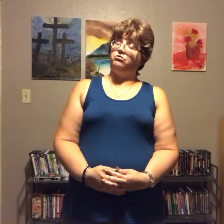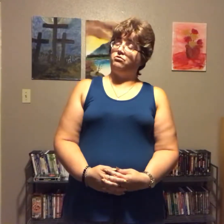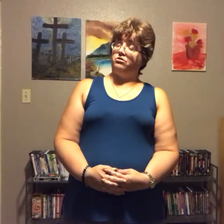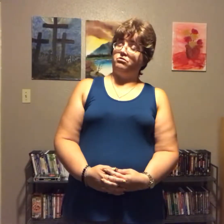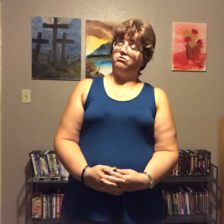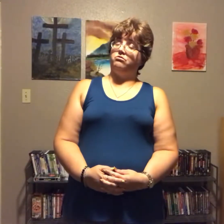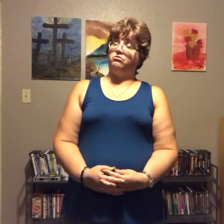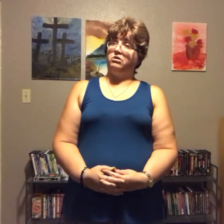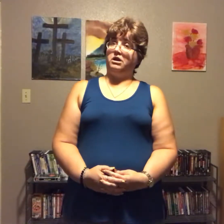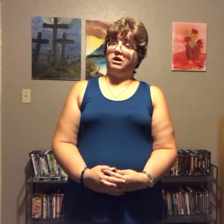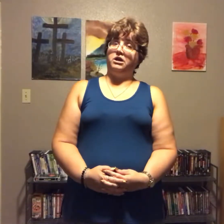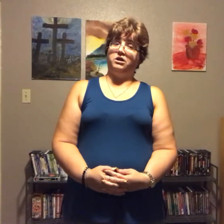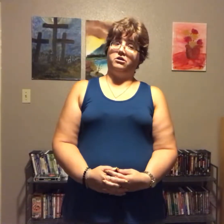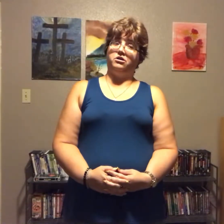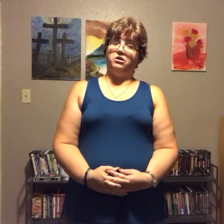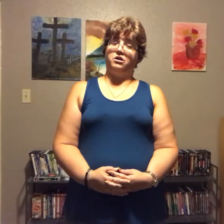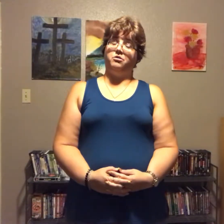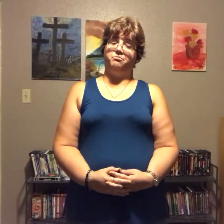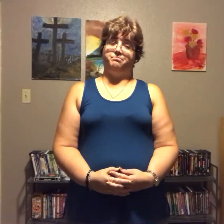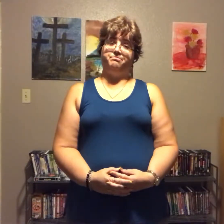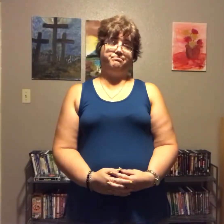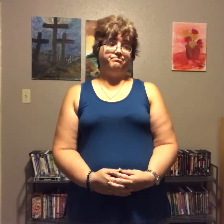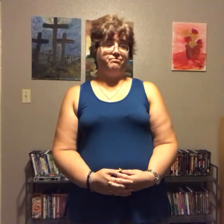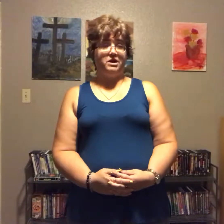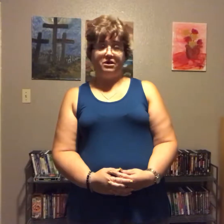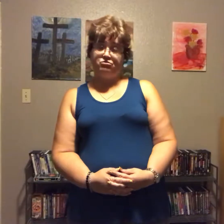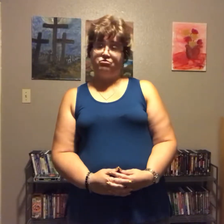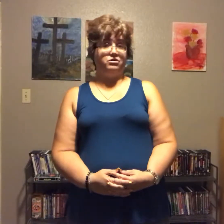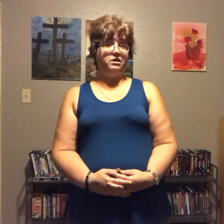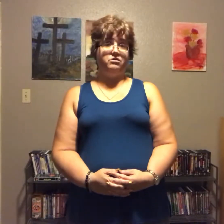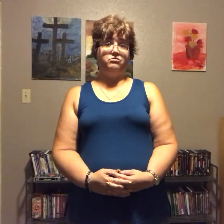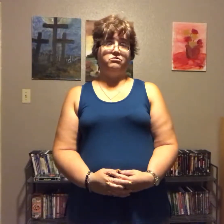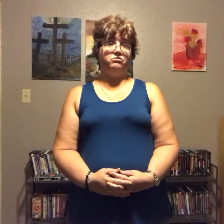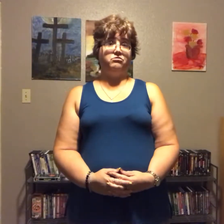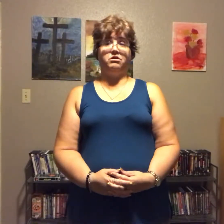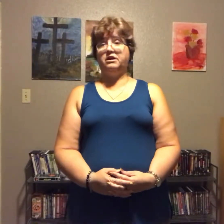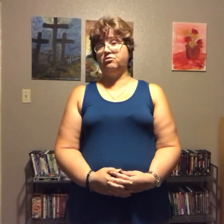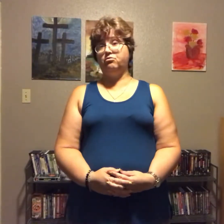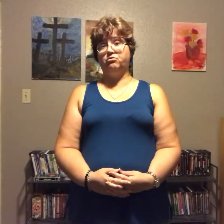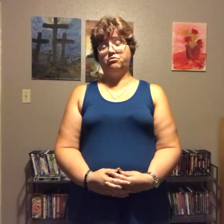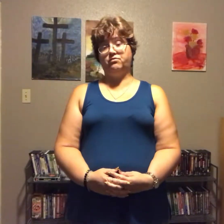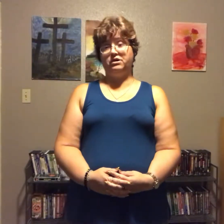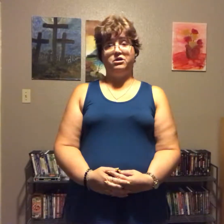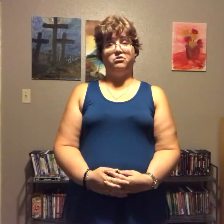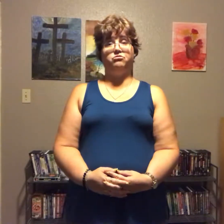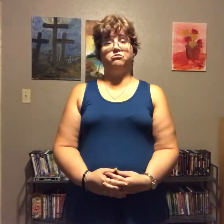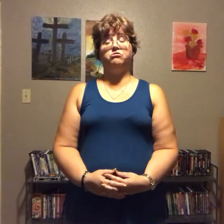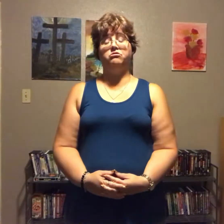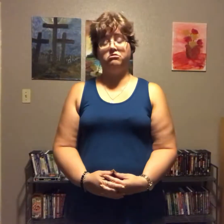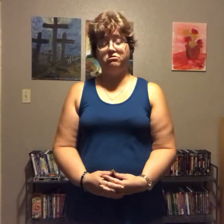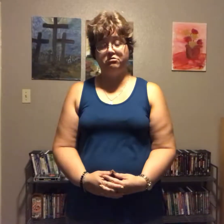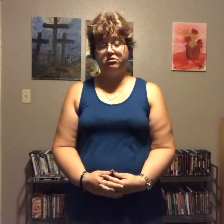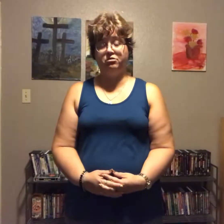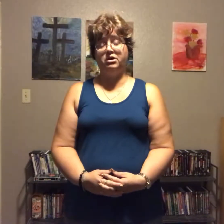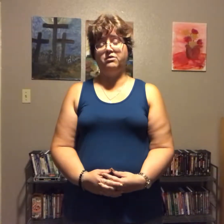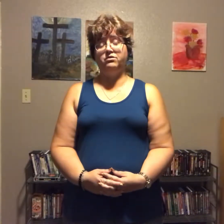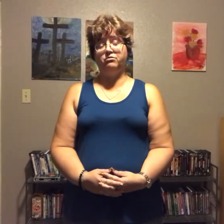nutritional and exercise channel or videos you have to